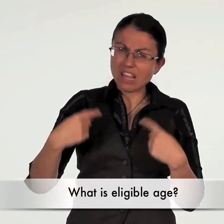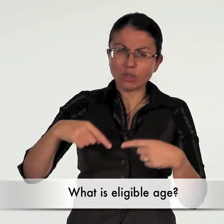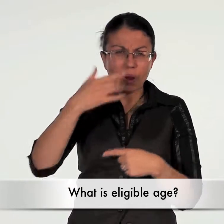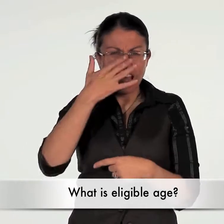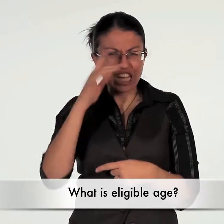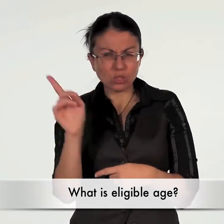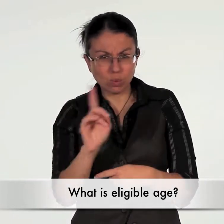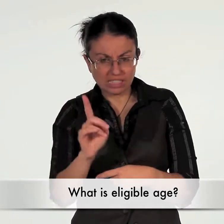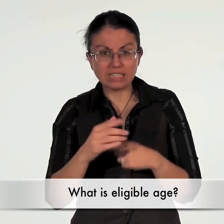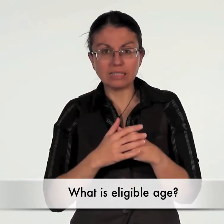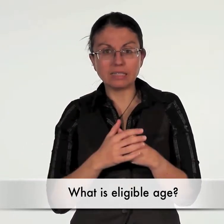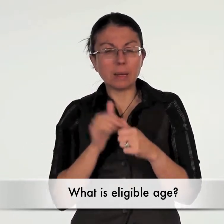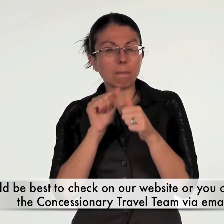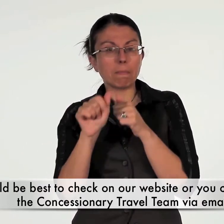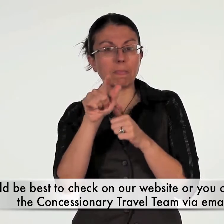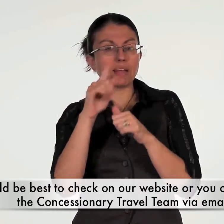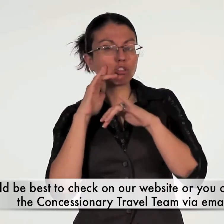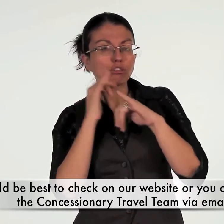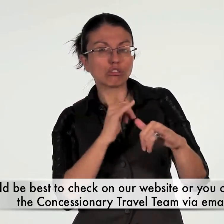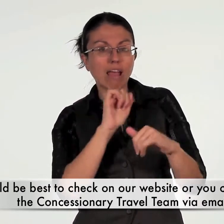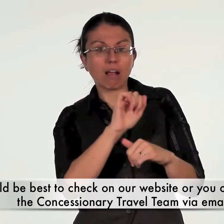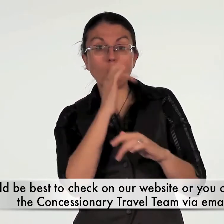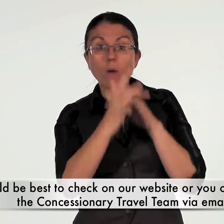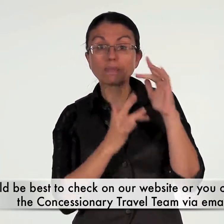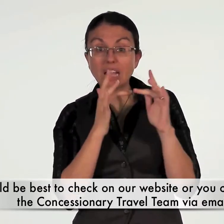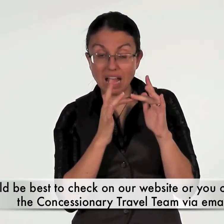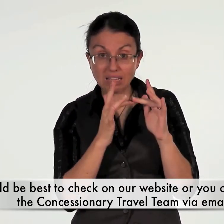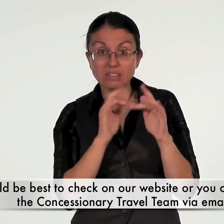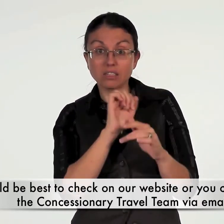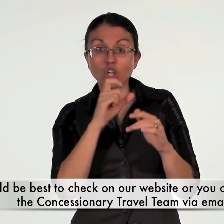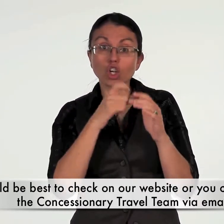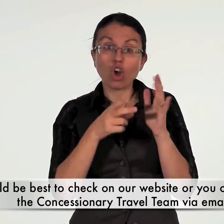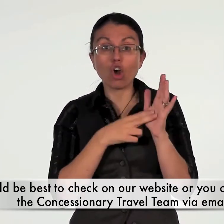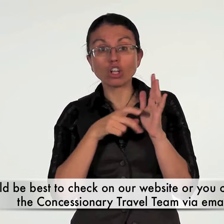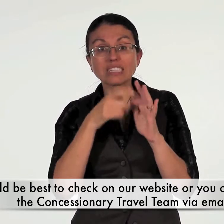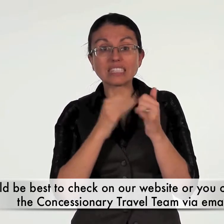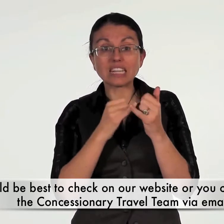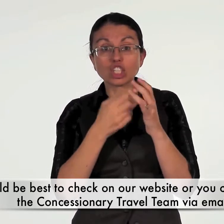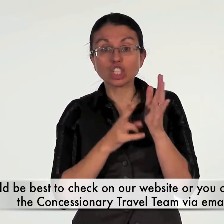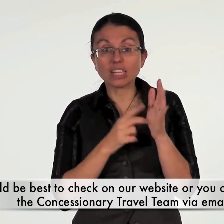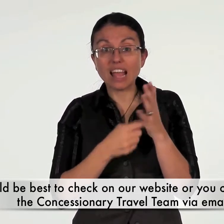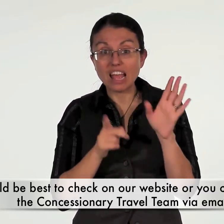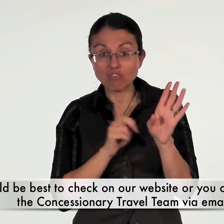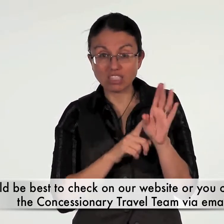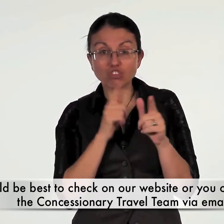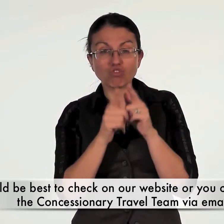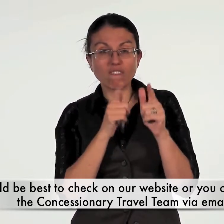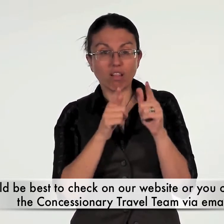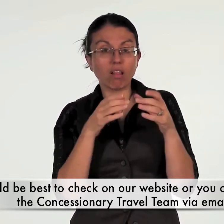what is the eligible age it would be best to check on our website or you can contact the concessionary travel